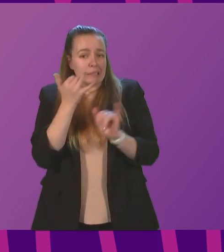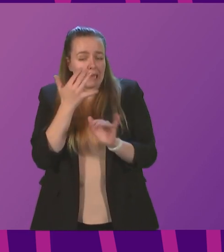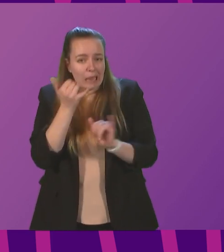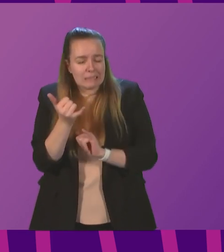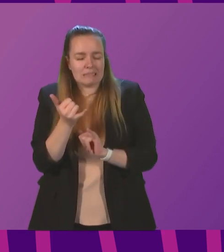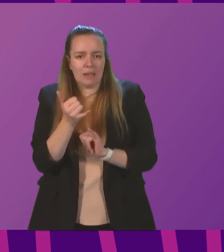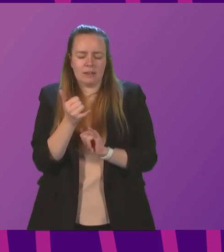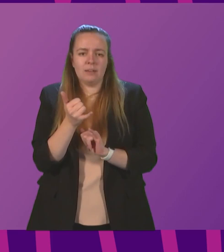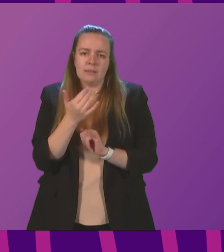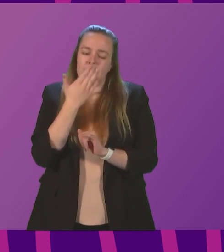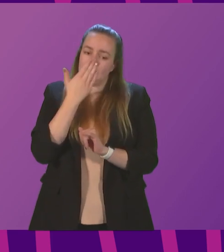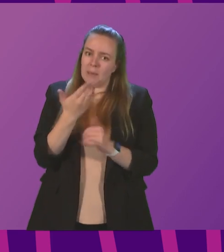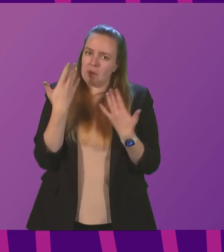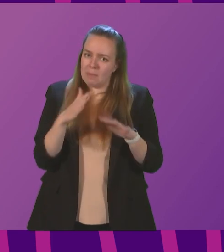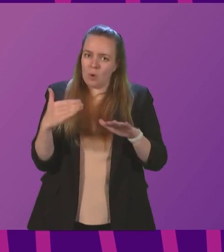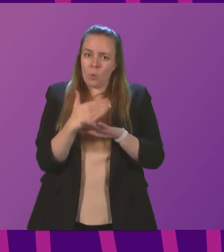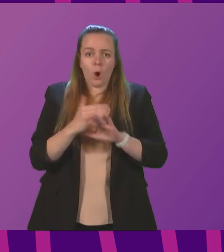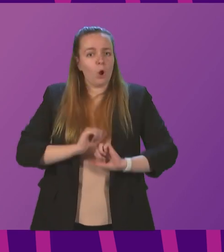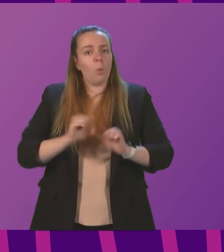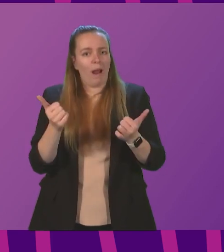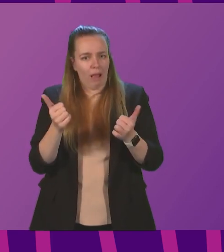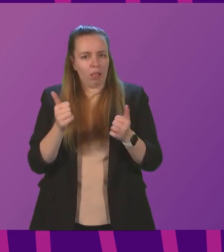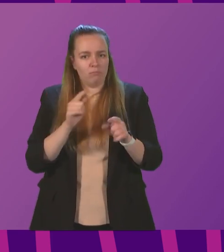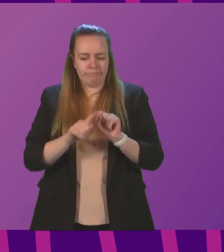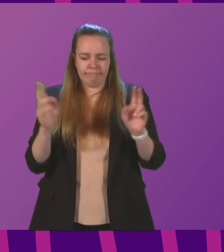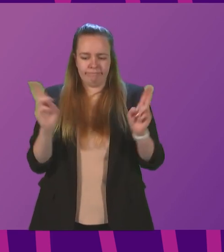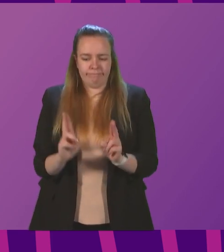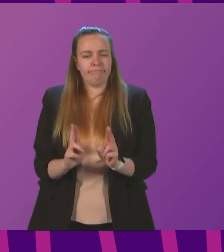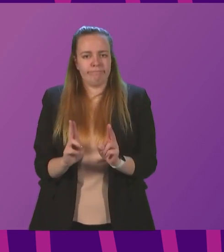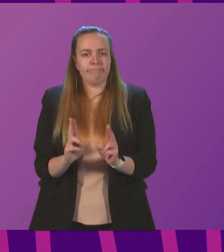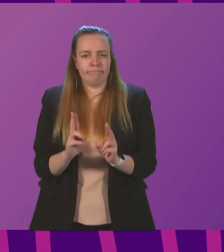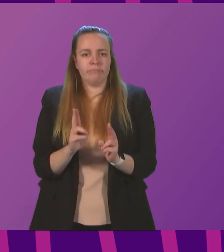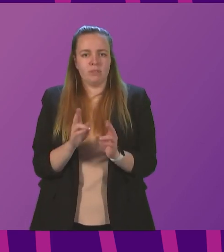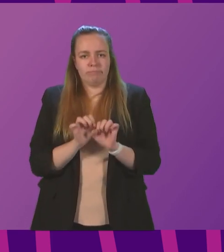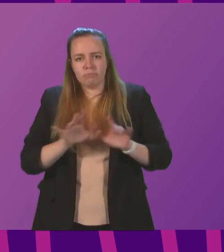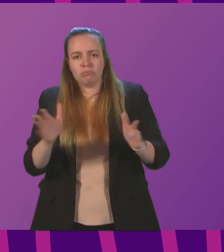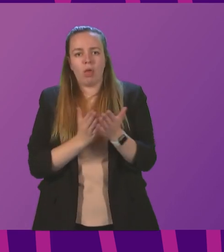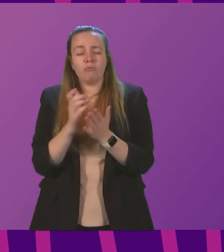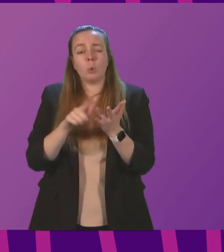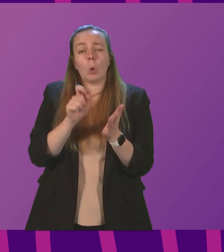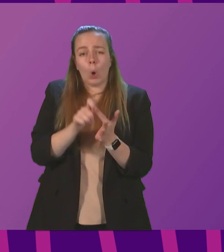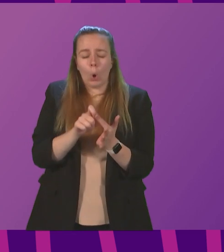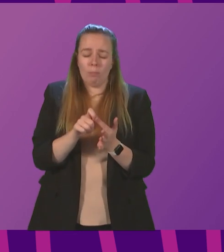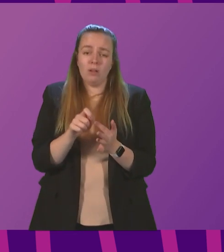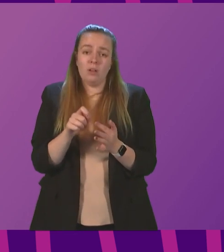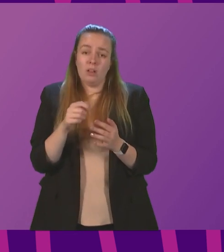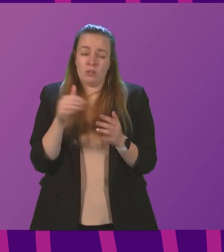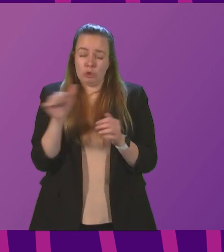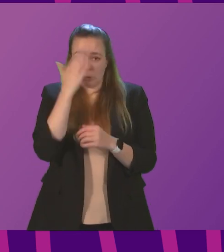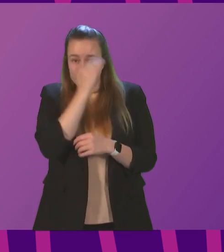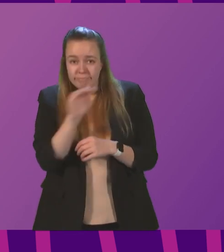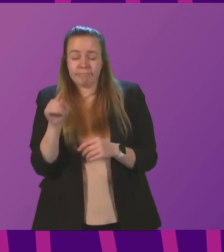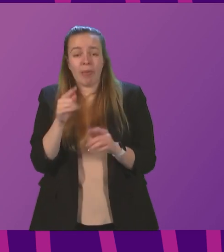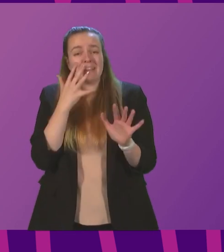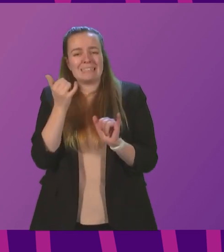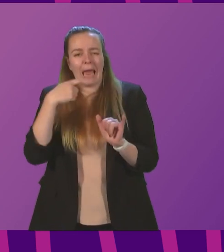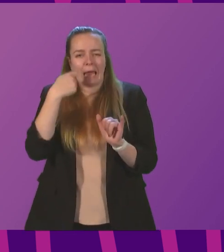earlier, appears to have been effective in limiting transmission during COP. That should remind all of us that these tests are